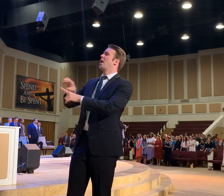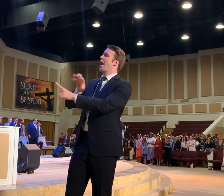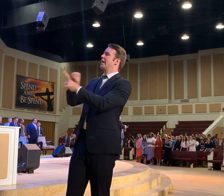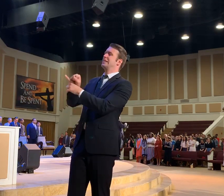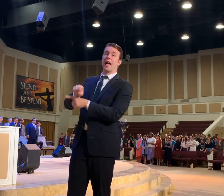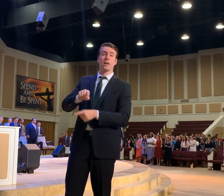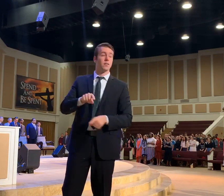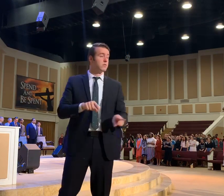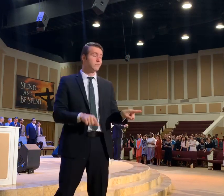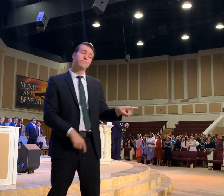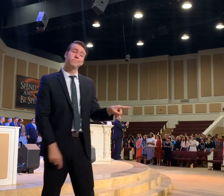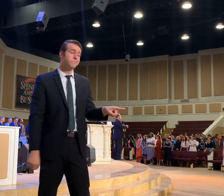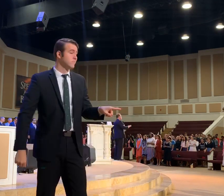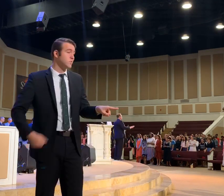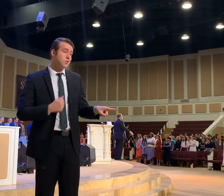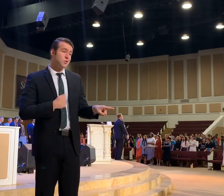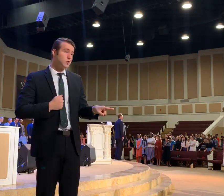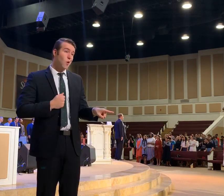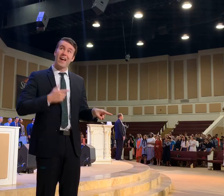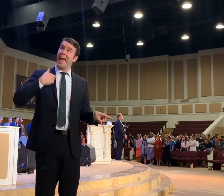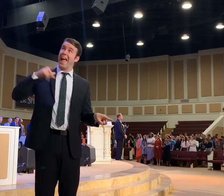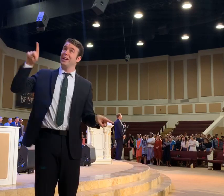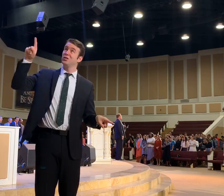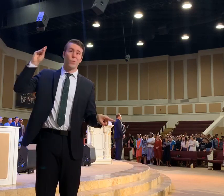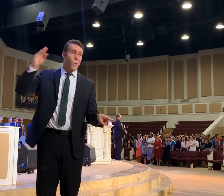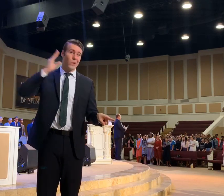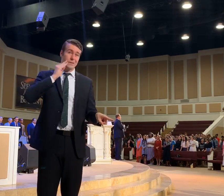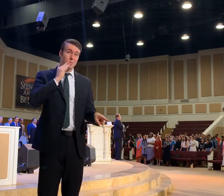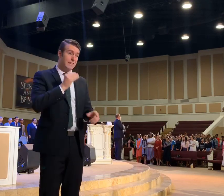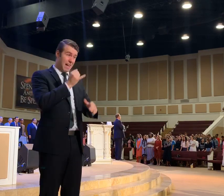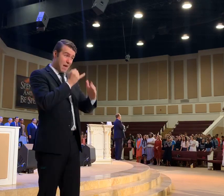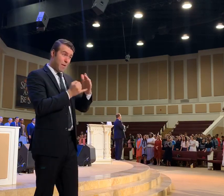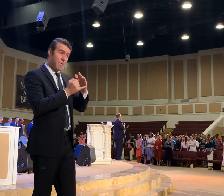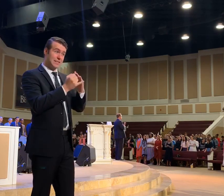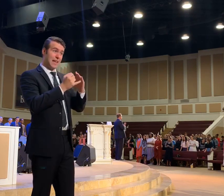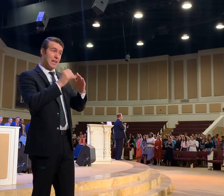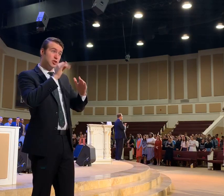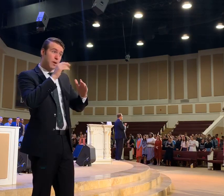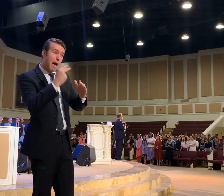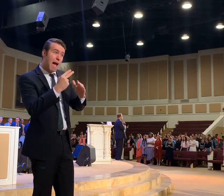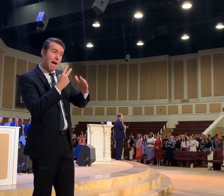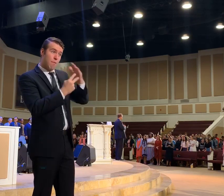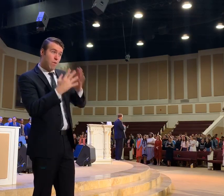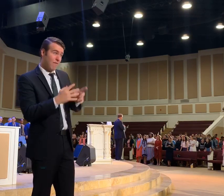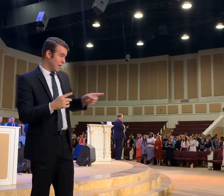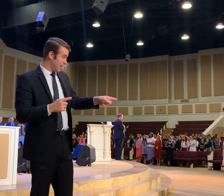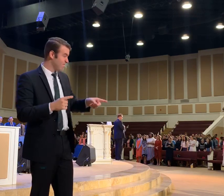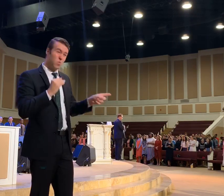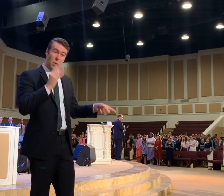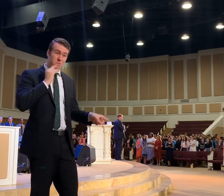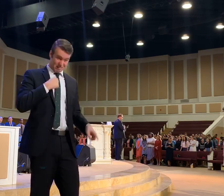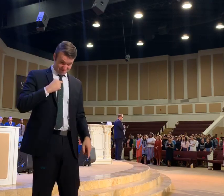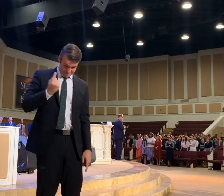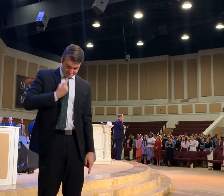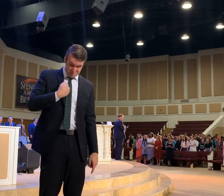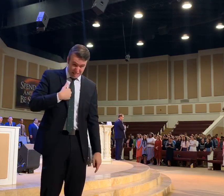me. That the angels. And Isaiah and Jeremiah don't know about. So I'm not going to let this issue rob me of my faith.